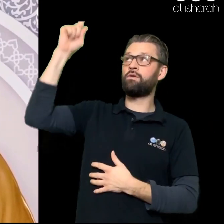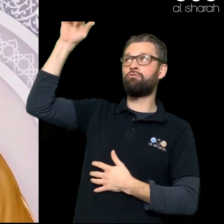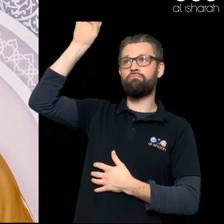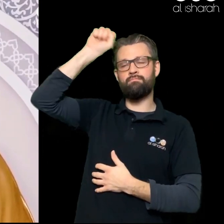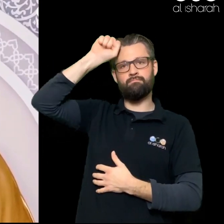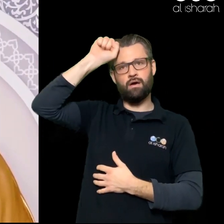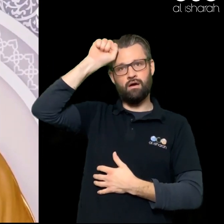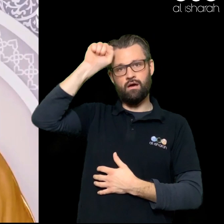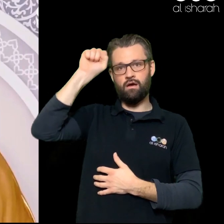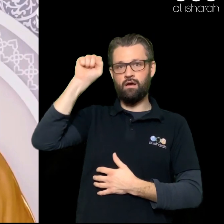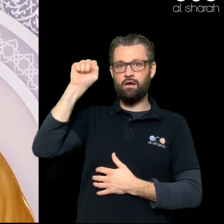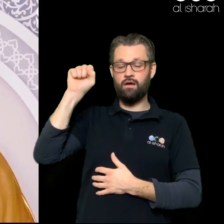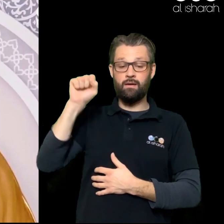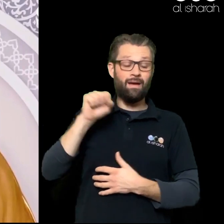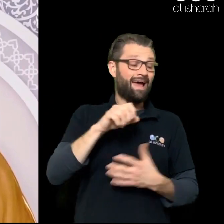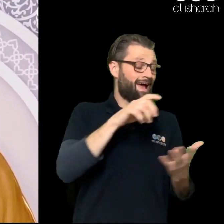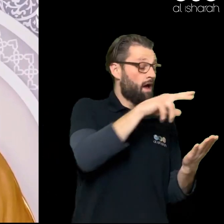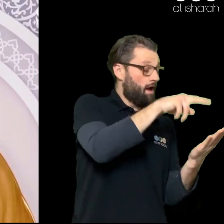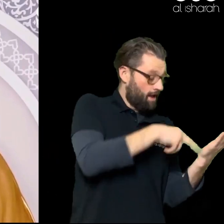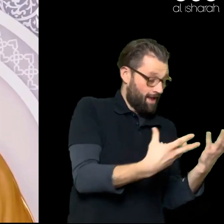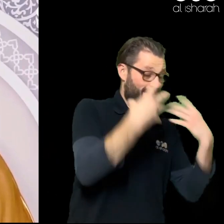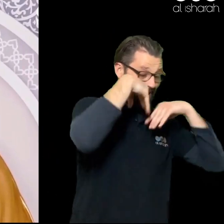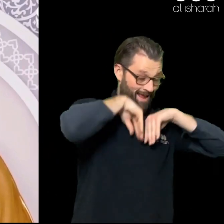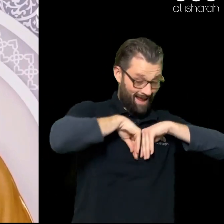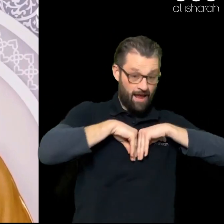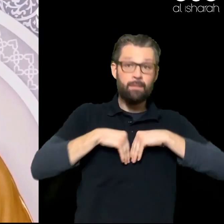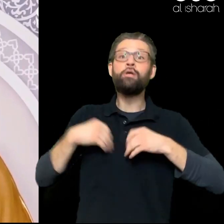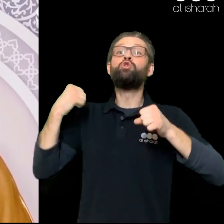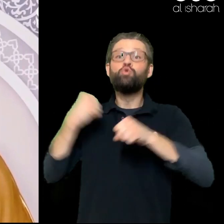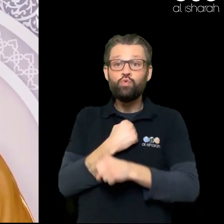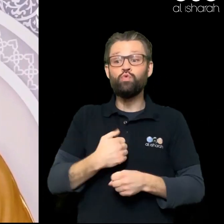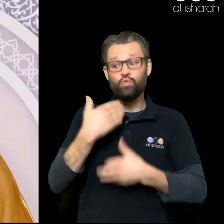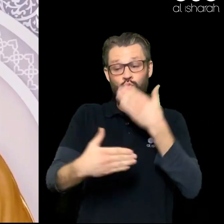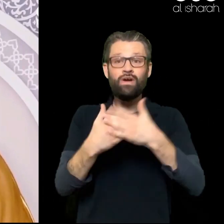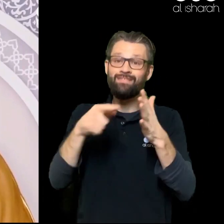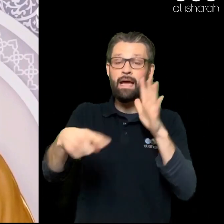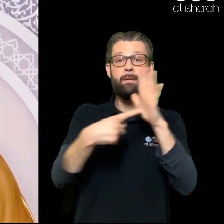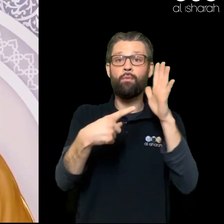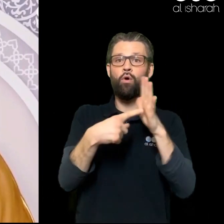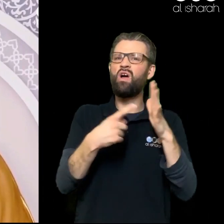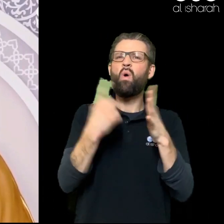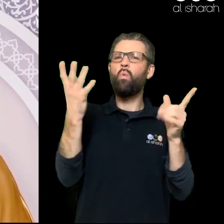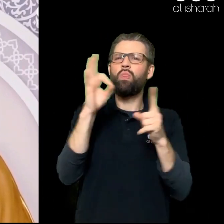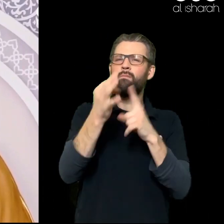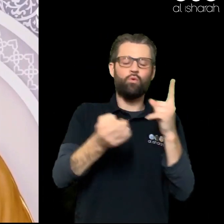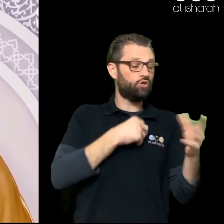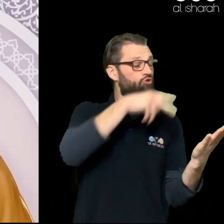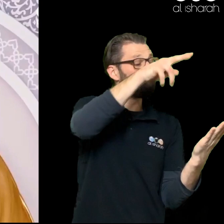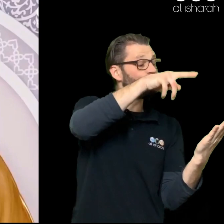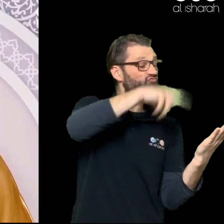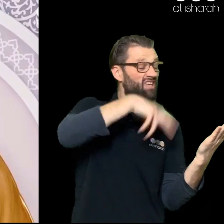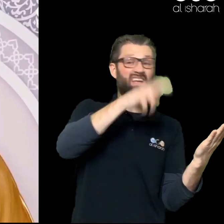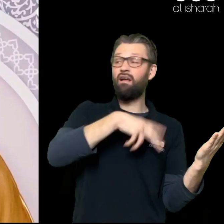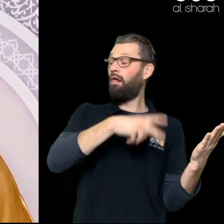Imagine Al-Quran hujjatun laka Au alayk Innallaha layarfa'u bihada alkitabi aqwaman